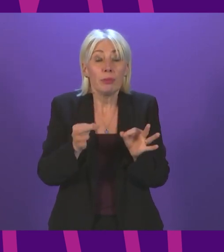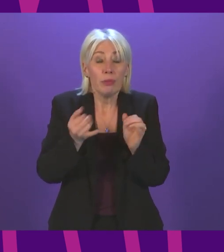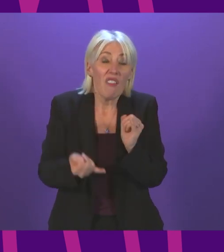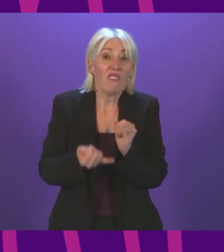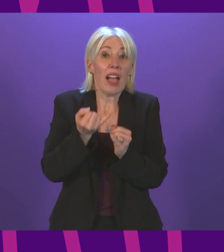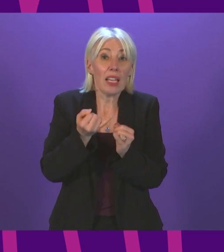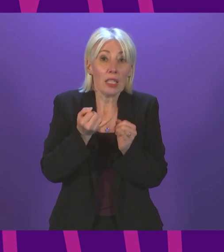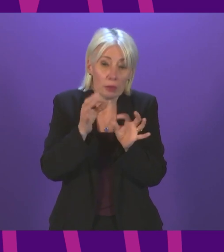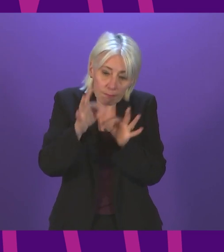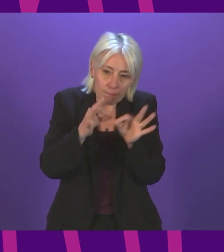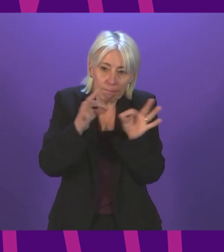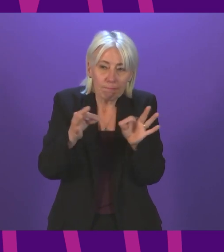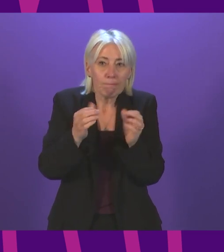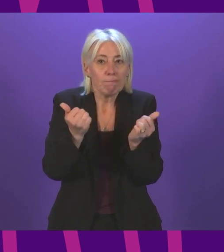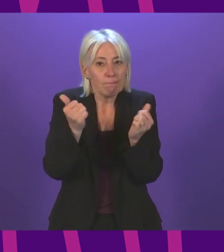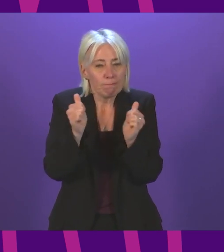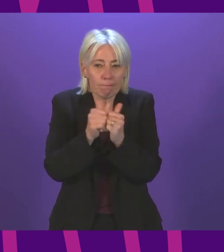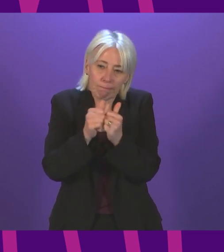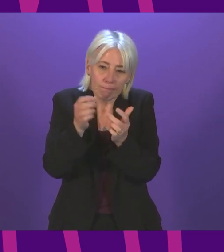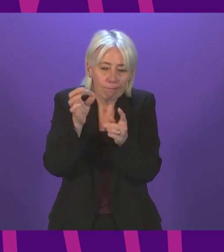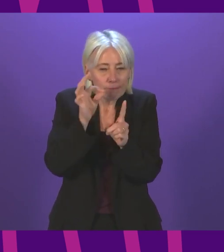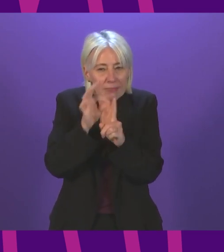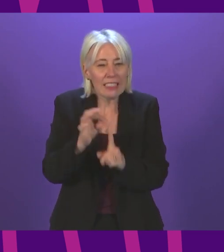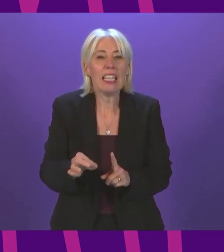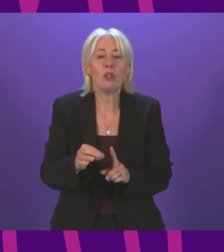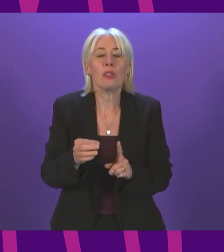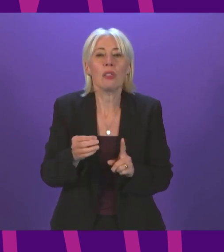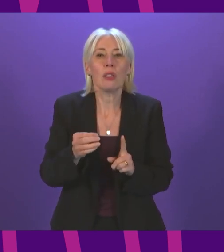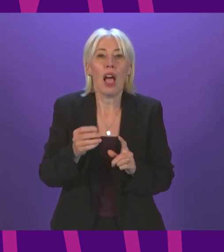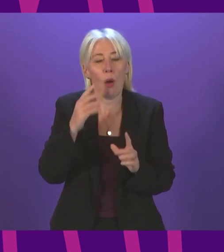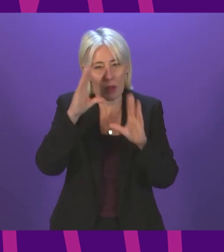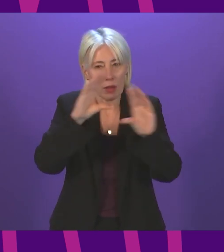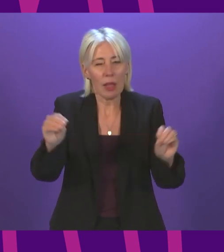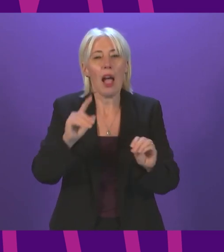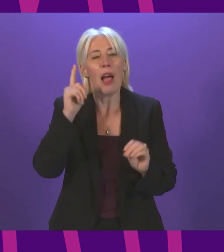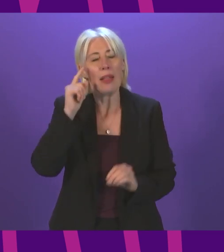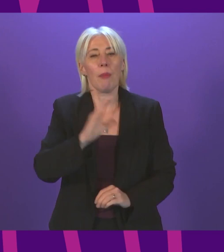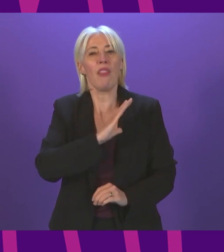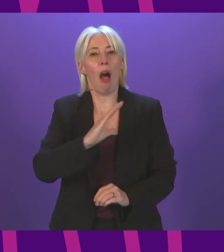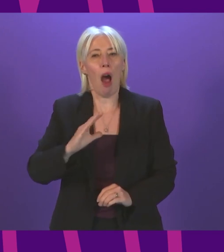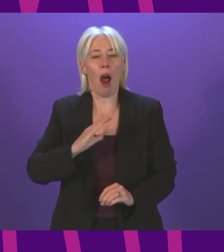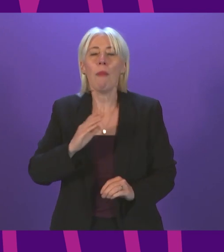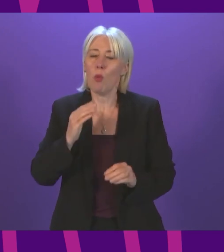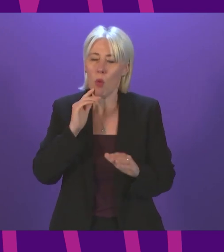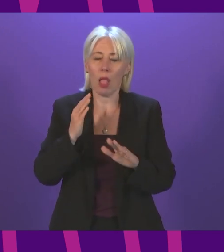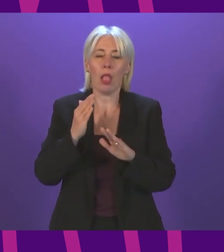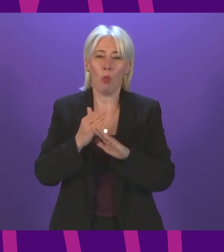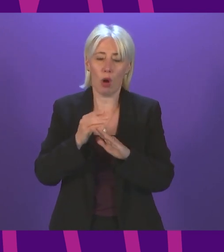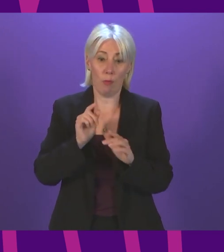been officially agreed, between the Scottish Ambulance Service and the military. We would expect, actually, some of those military personnel to be deployed on the weekend, as you'd